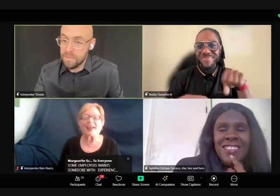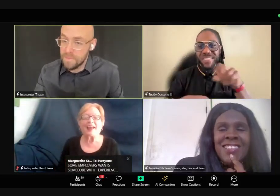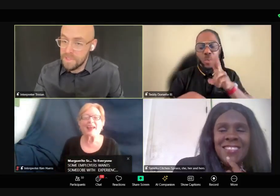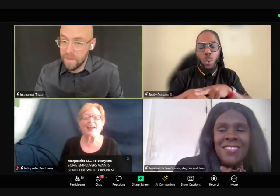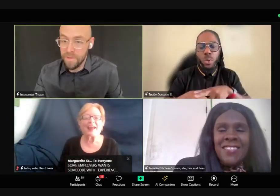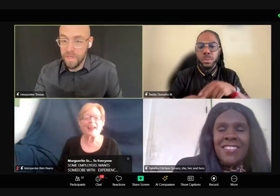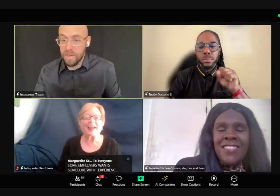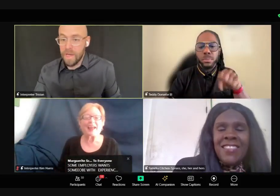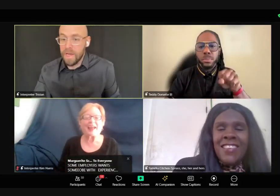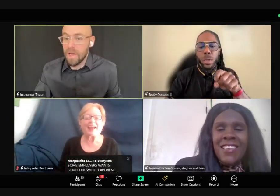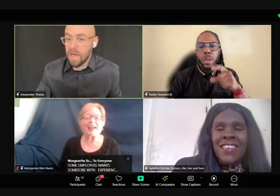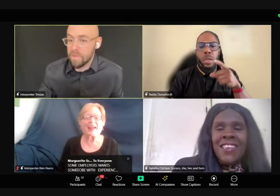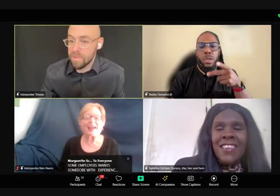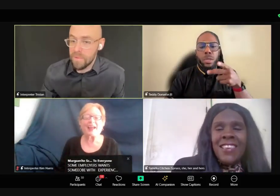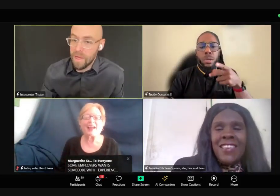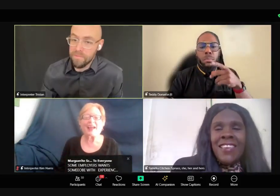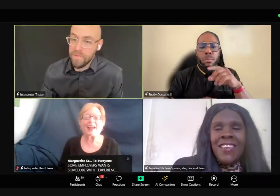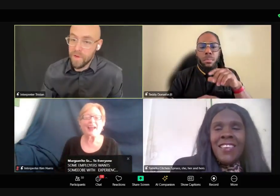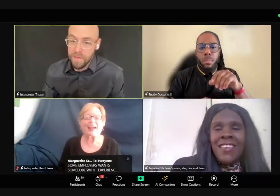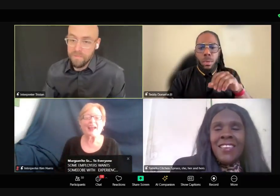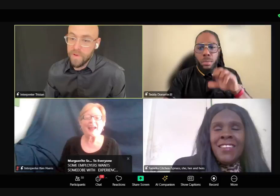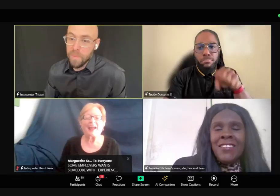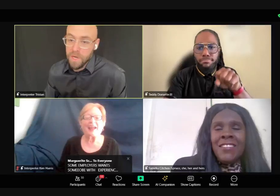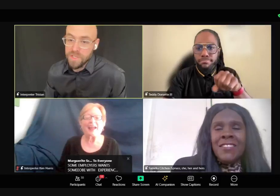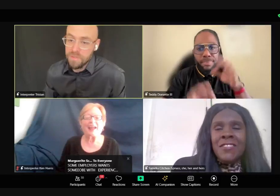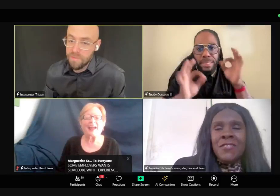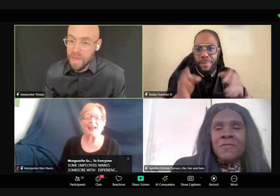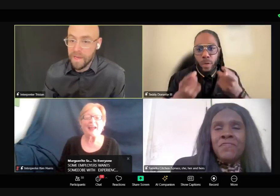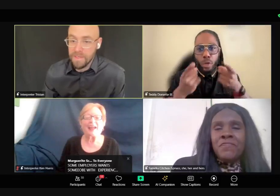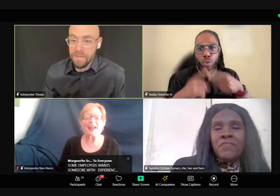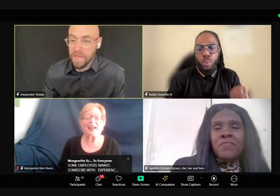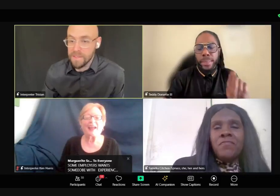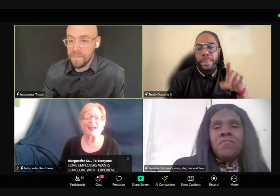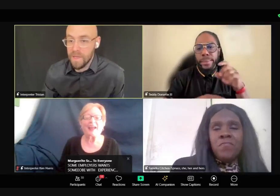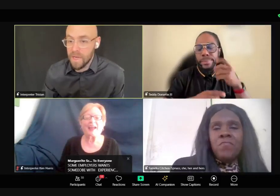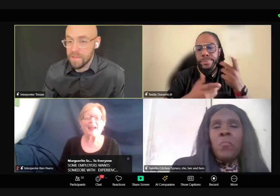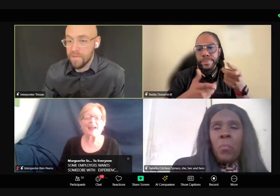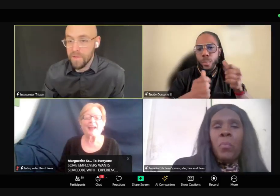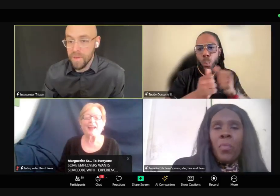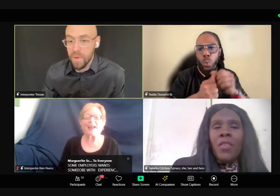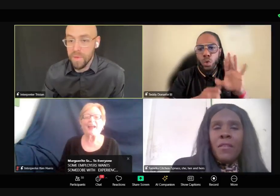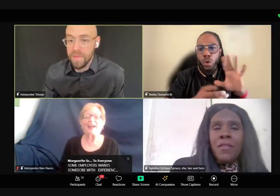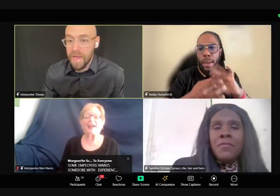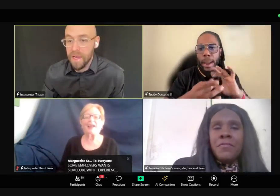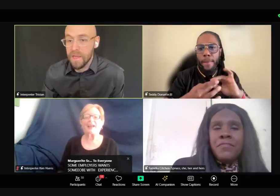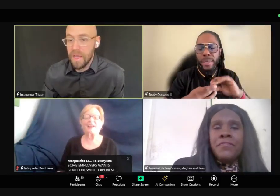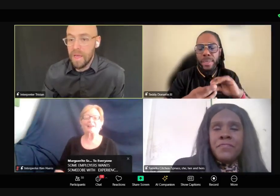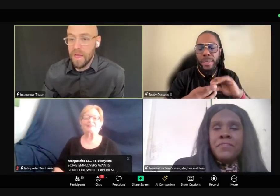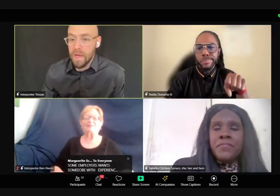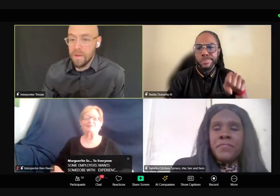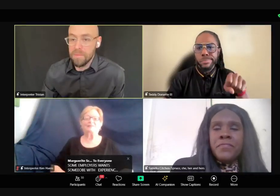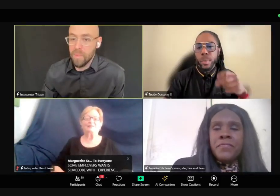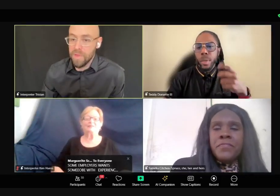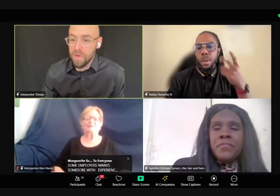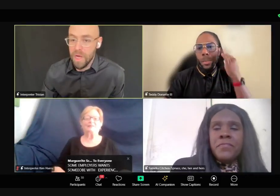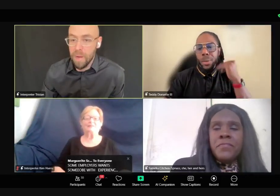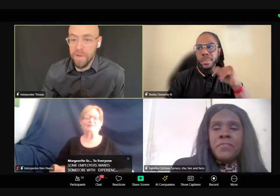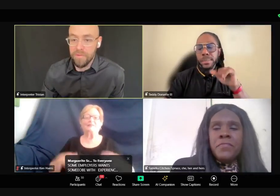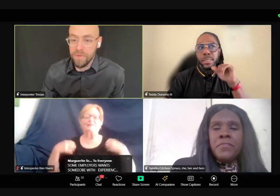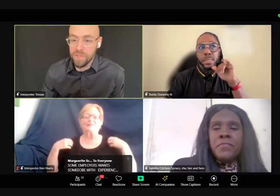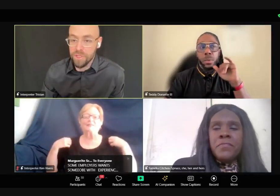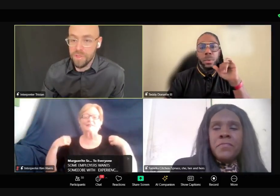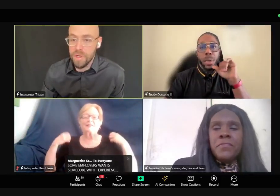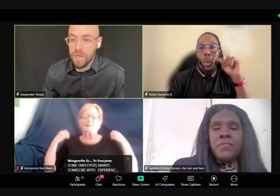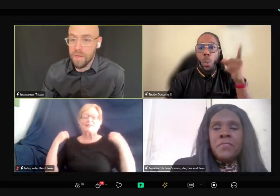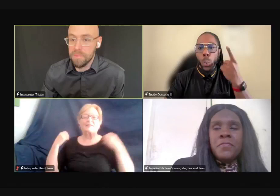Yes, definitely. I very, very much that. Yes, definitely agree with that, with your